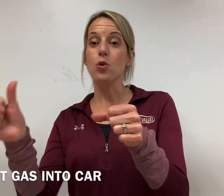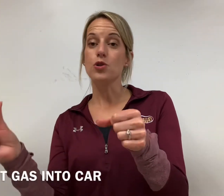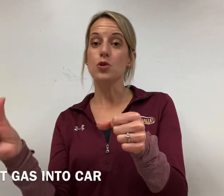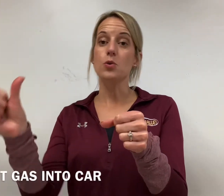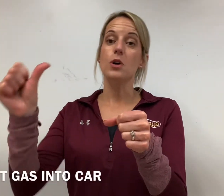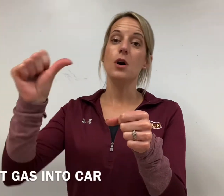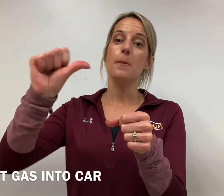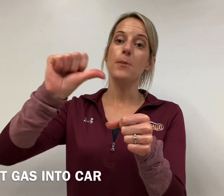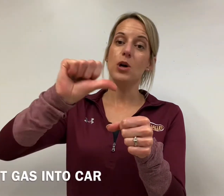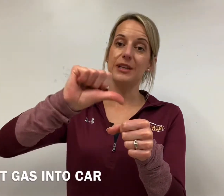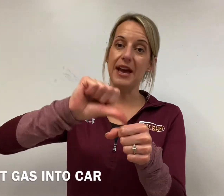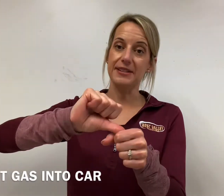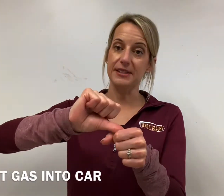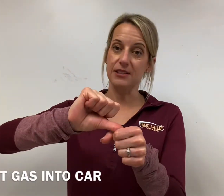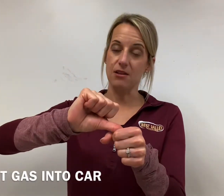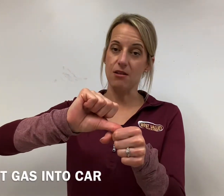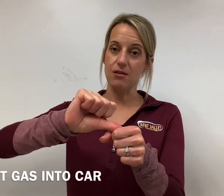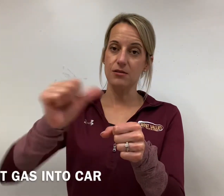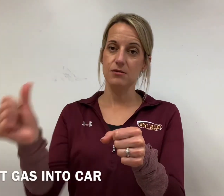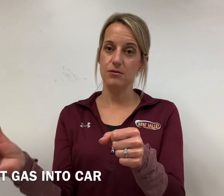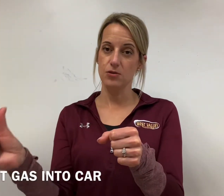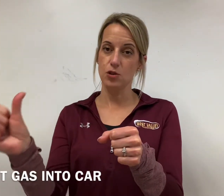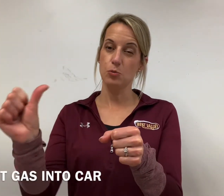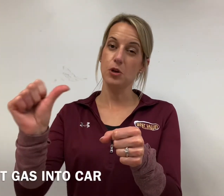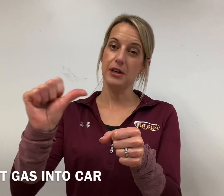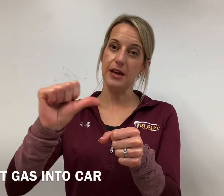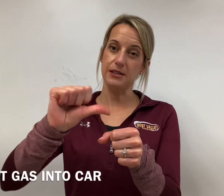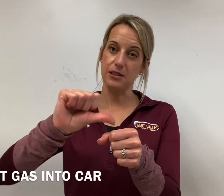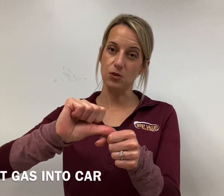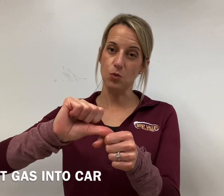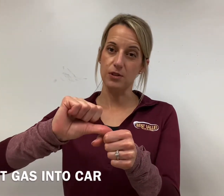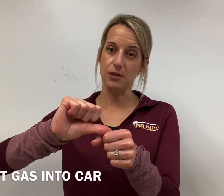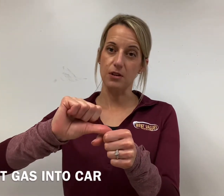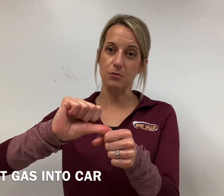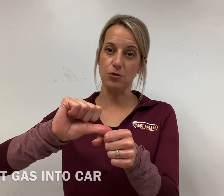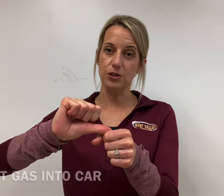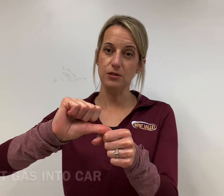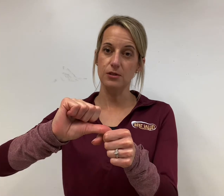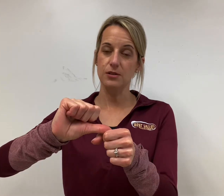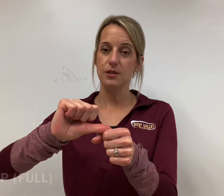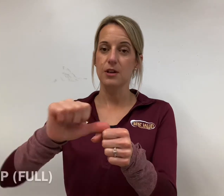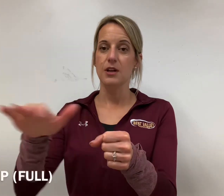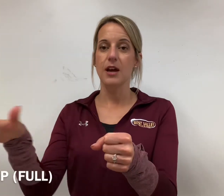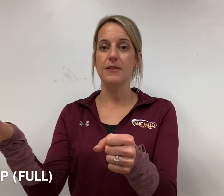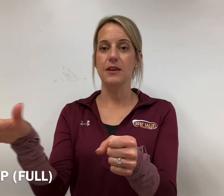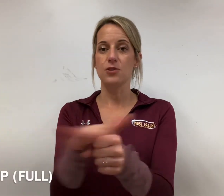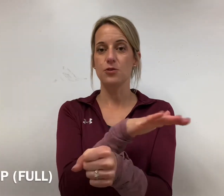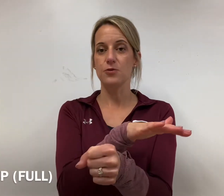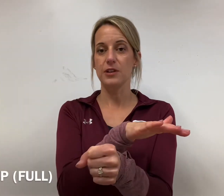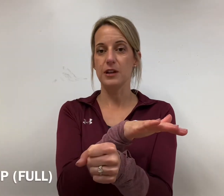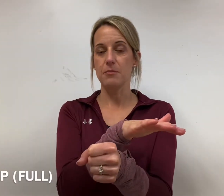to put gas in the car to put gas in as one solid motion and then to fill it up